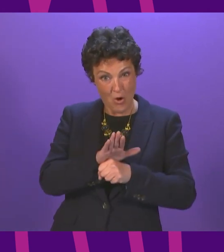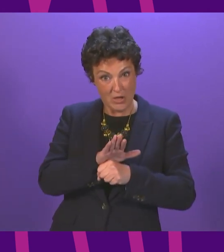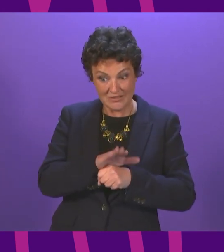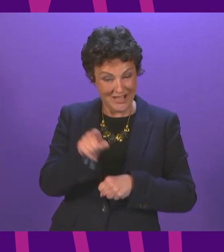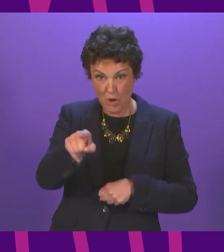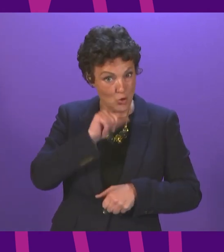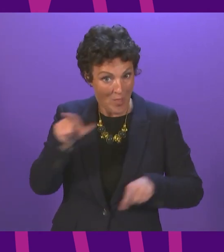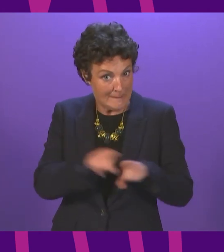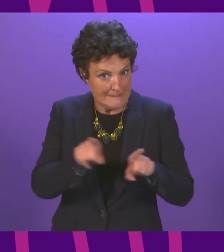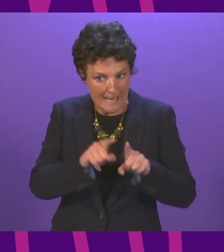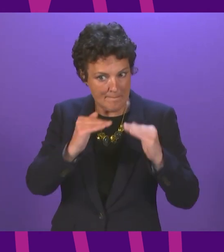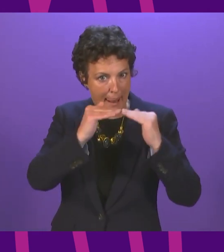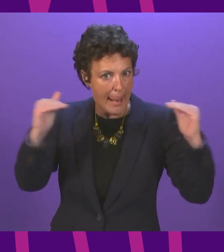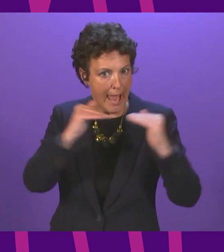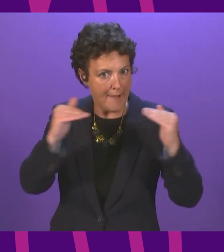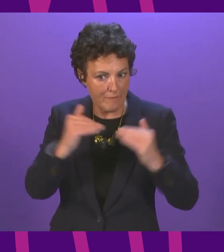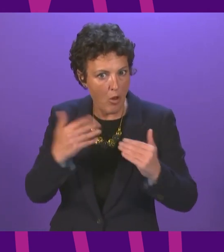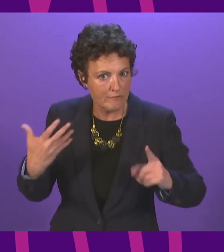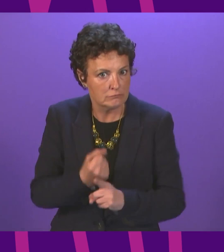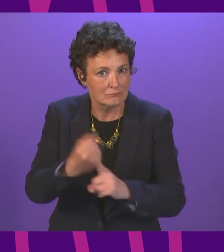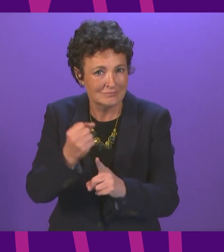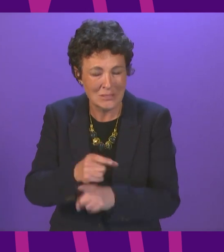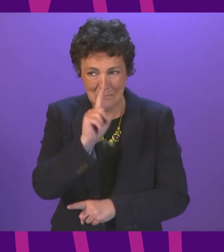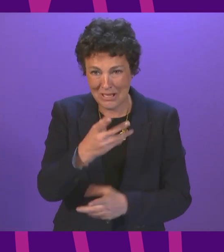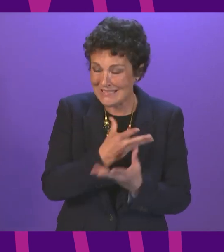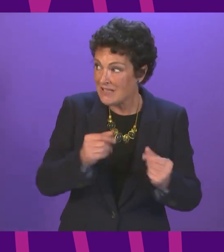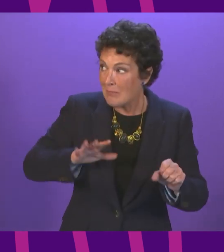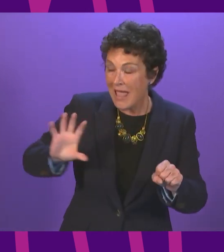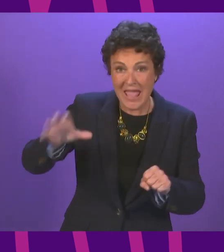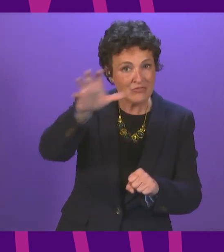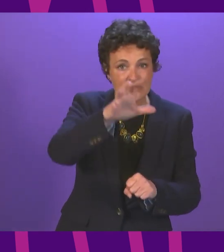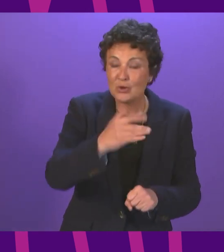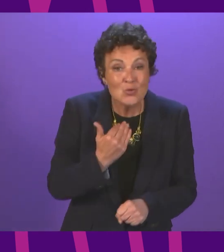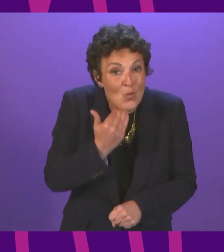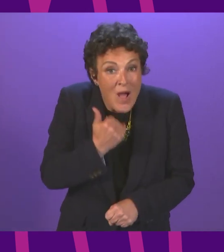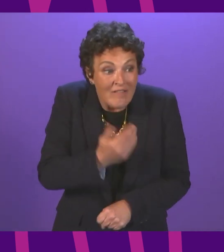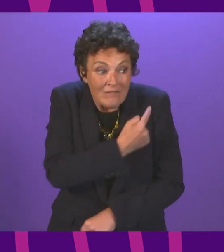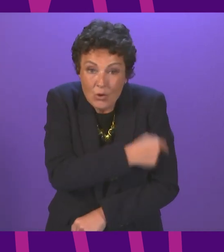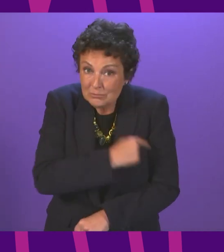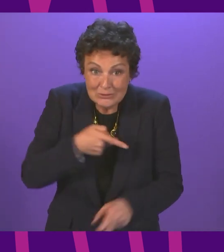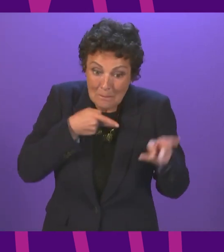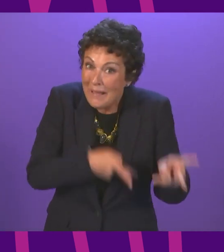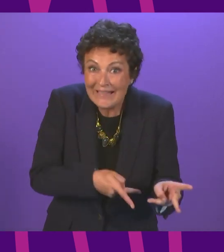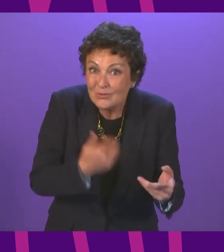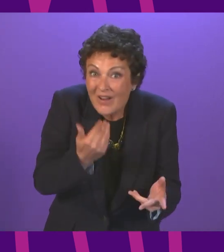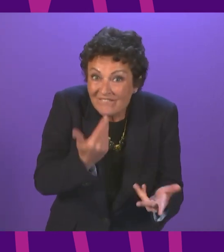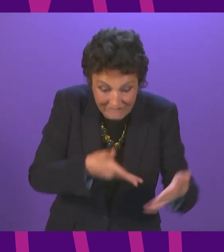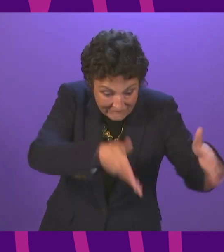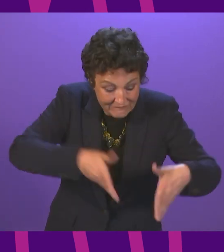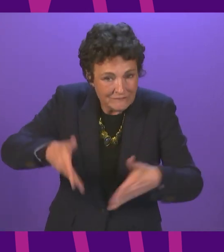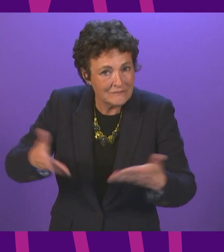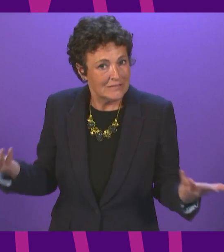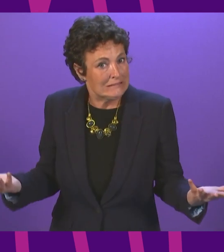understandable, but in some areas there are simply not enough hospital beds to cope with even those admissions. So what is the First